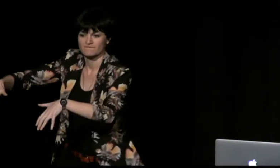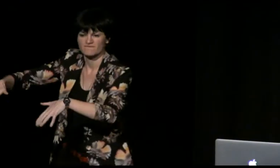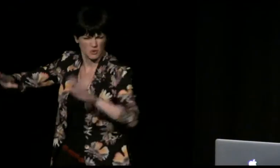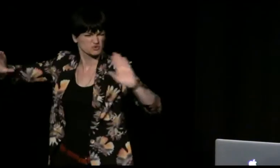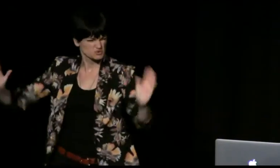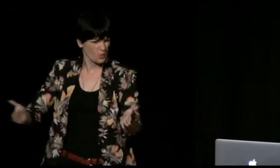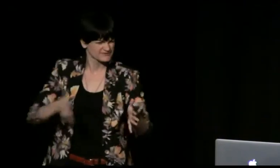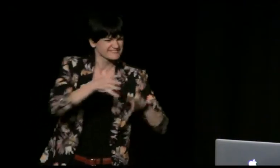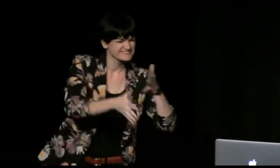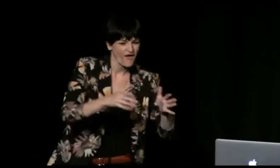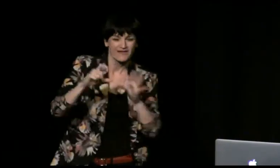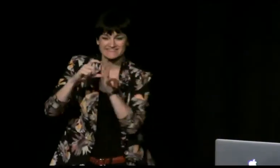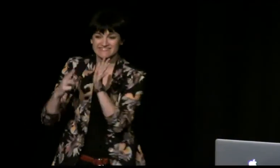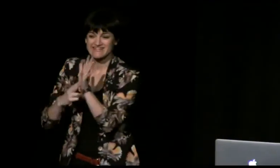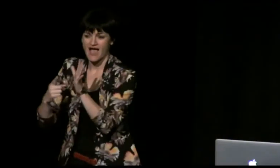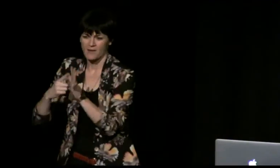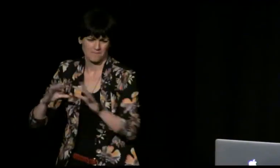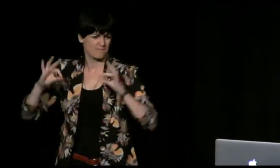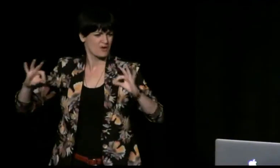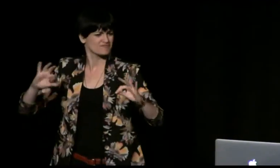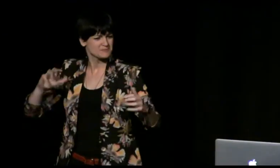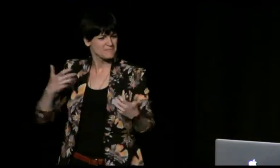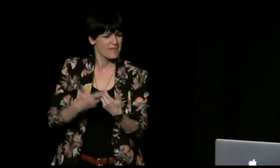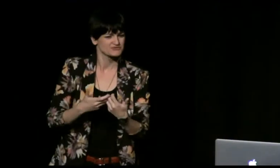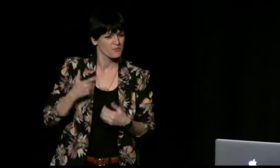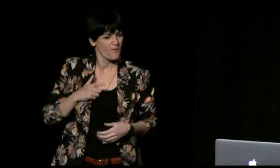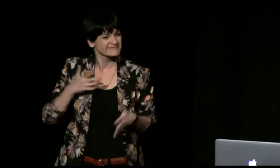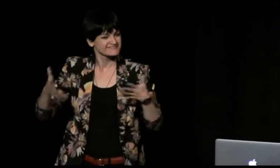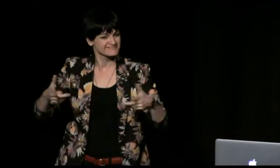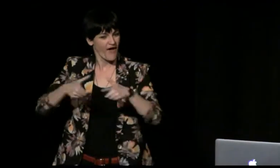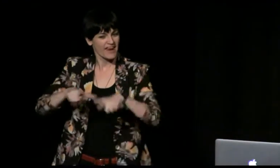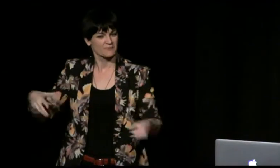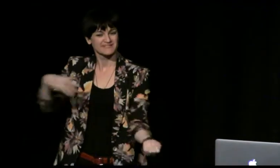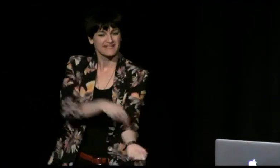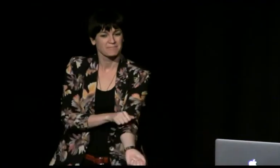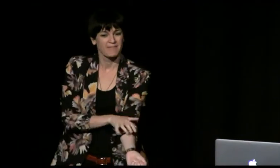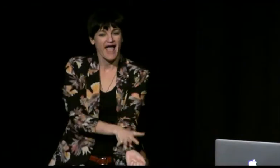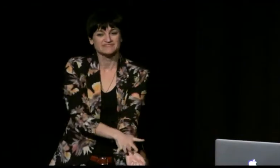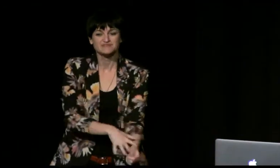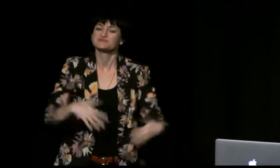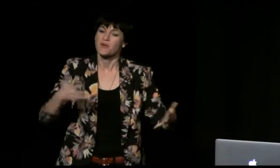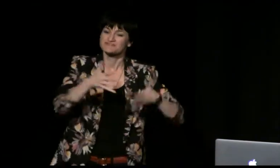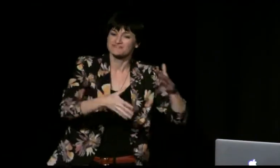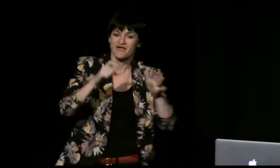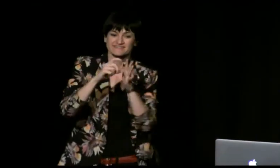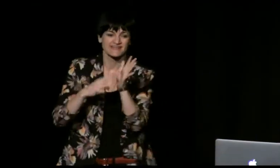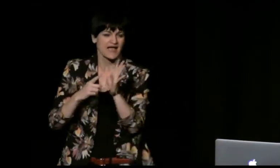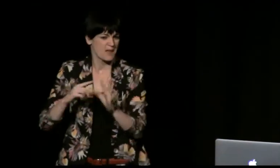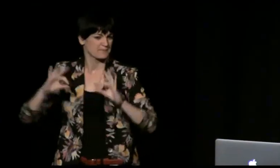So as I say, Sign Language Deaf National Archive, SignDNA, we thought was the perfect name because sign language is in the blood of deaf